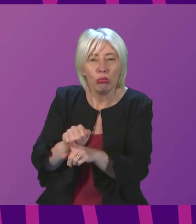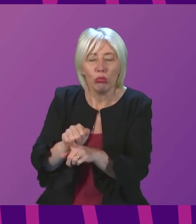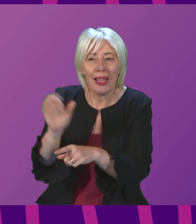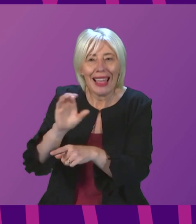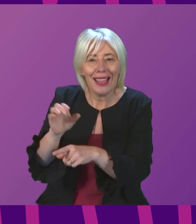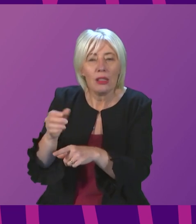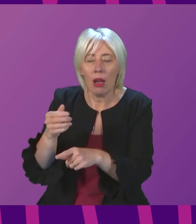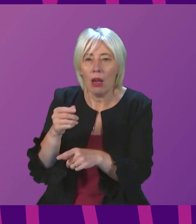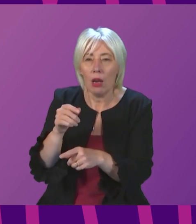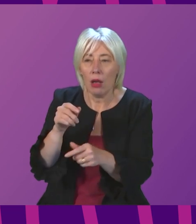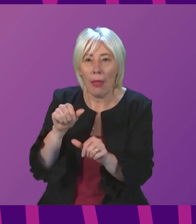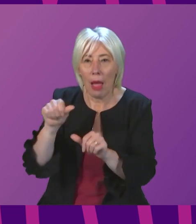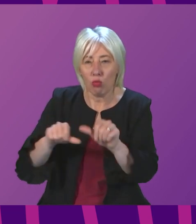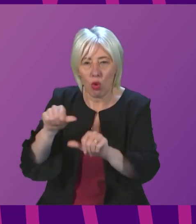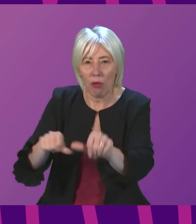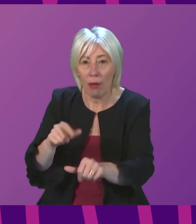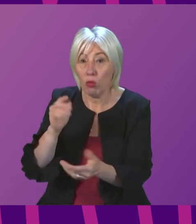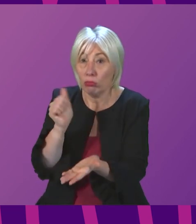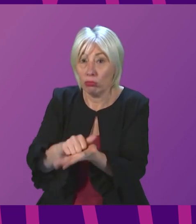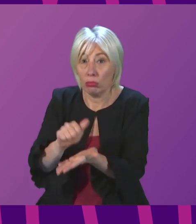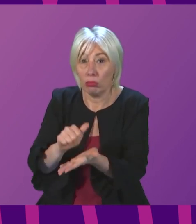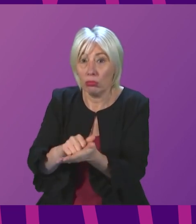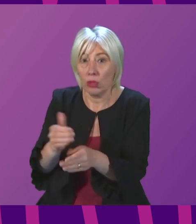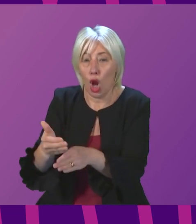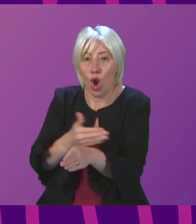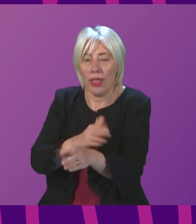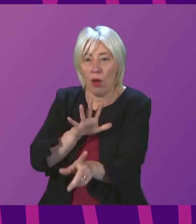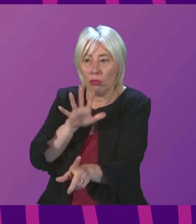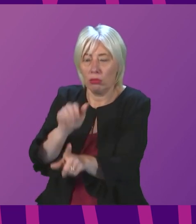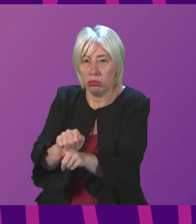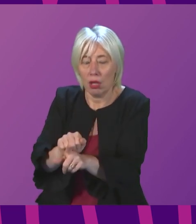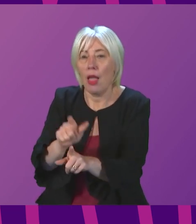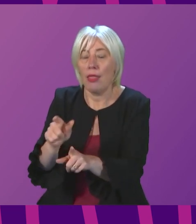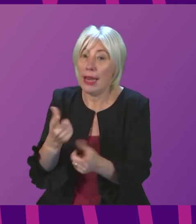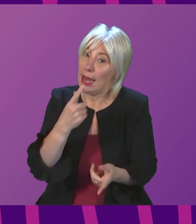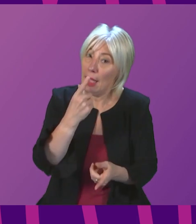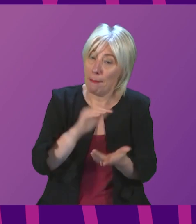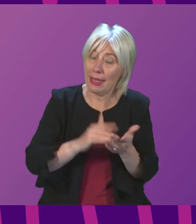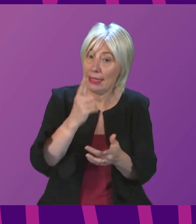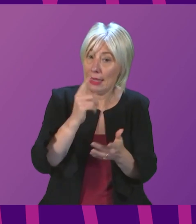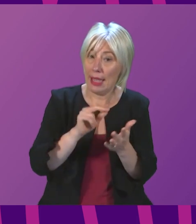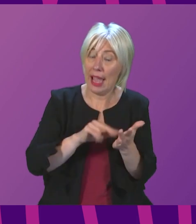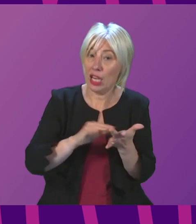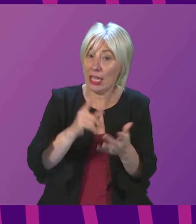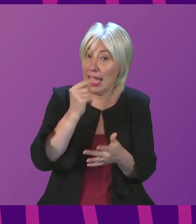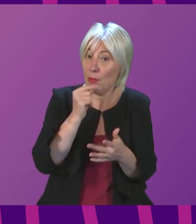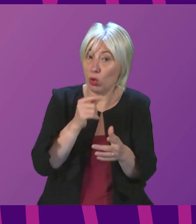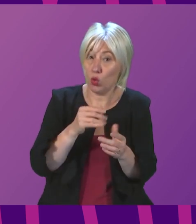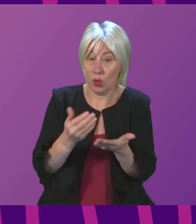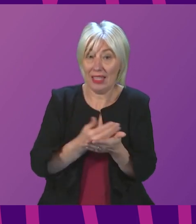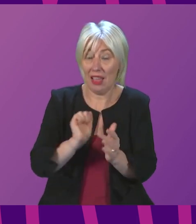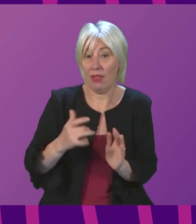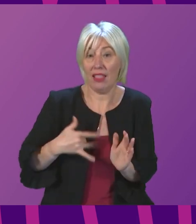I absolutely agree with the fact that the earlier we detect cancer, the more able the NHS is to save lives. We have also